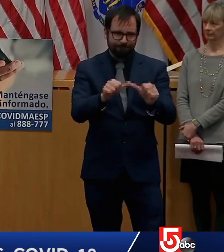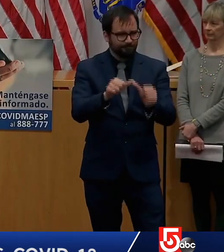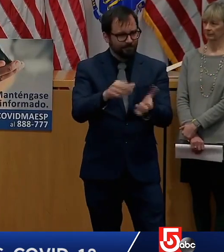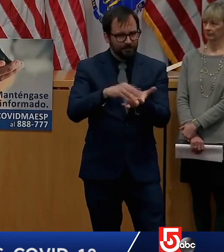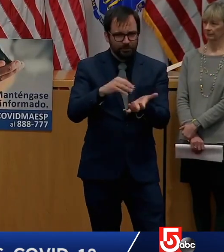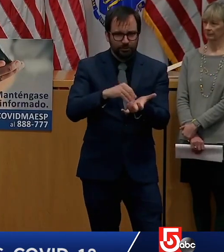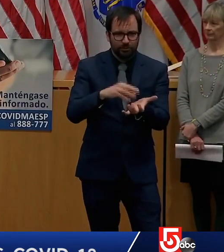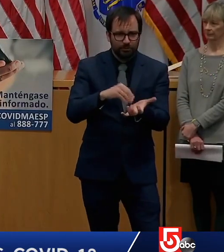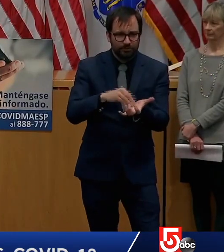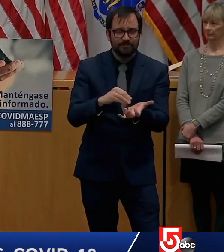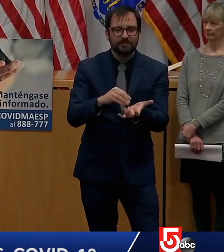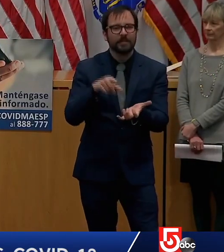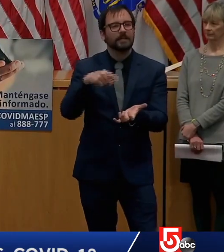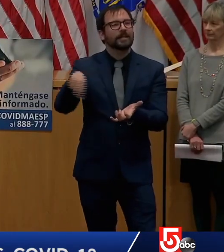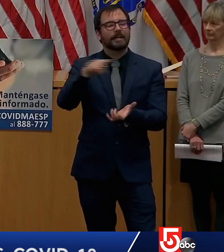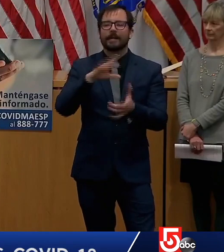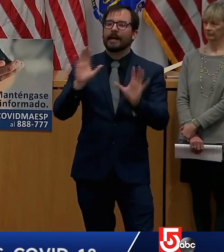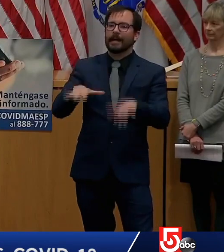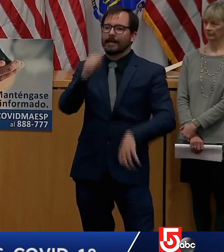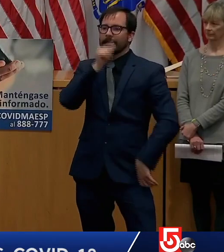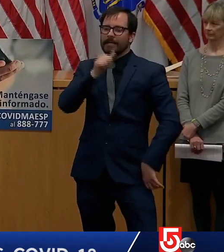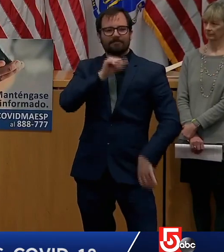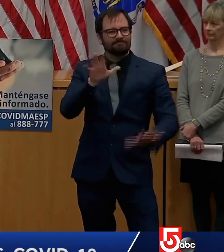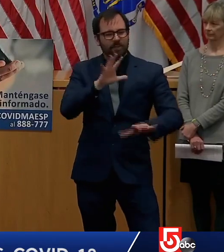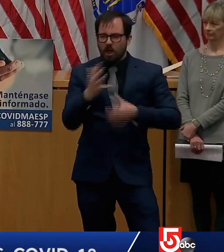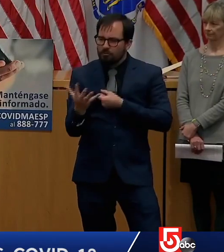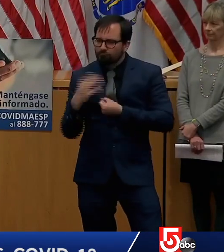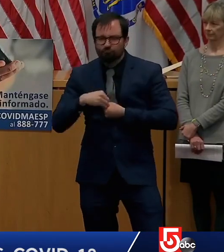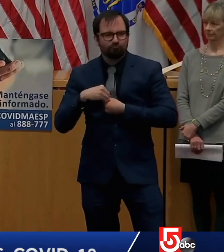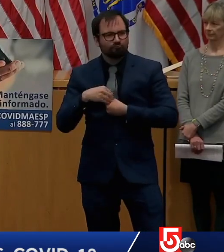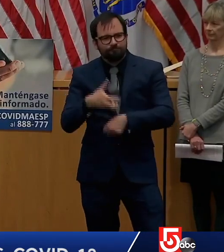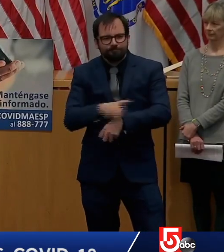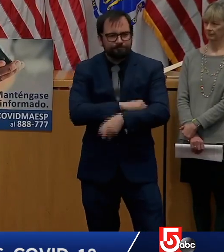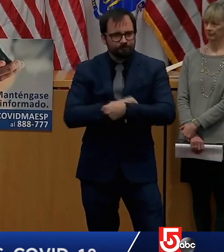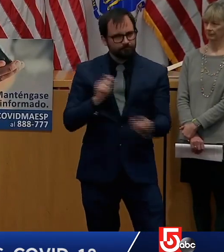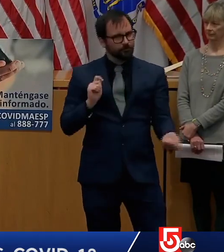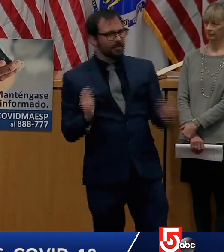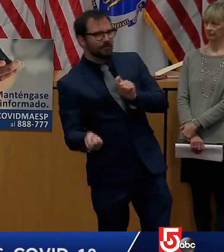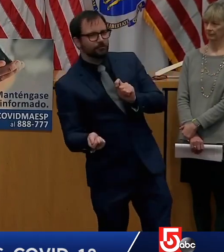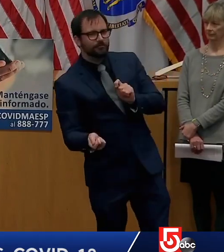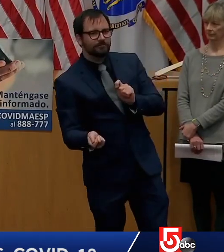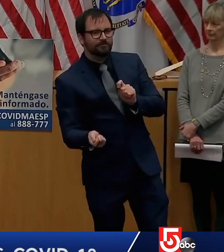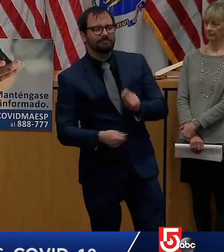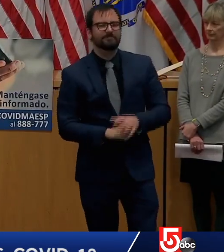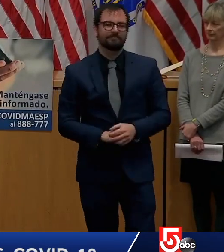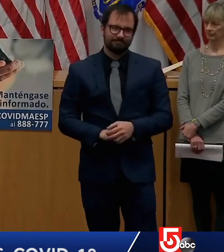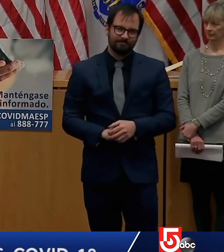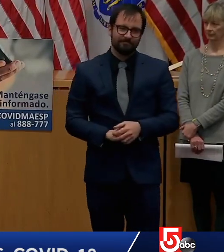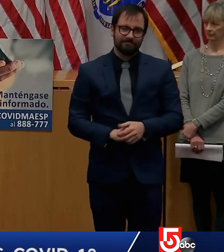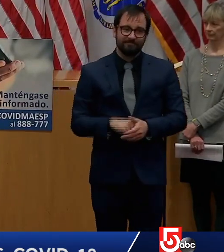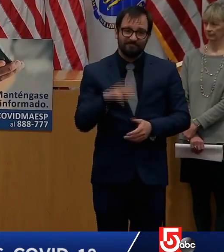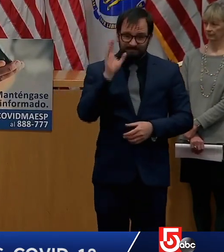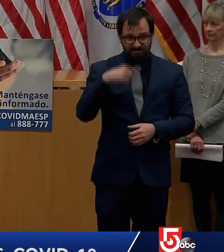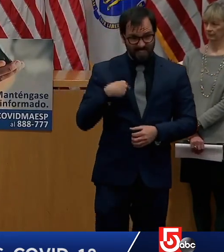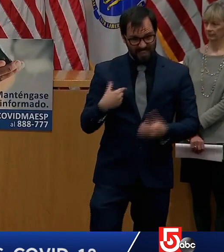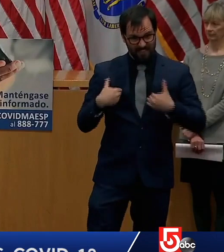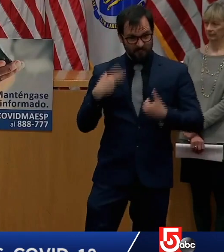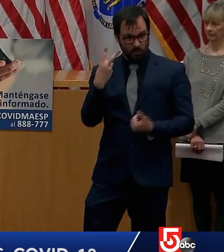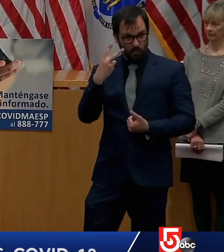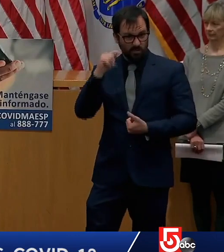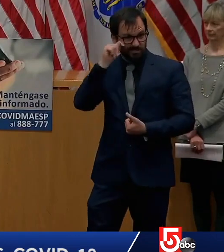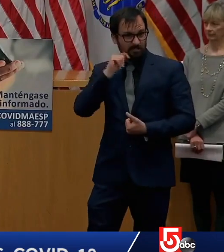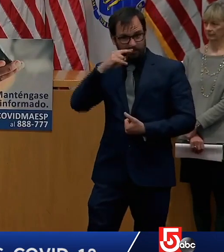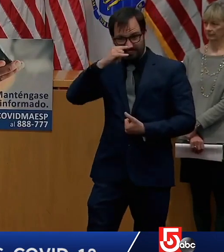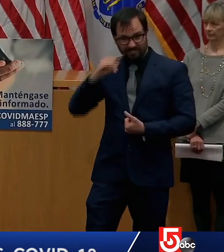do as the parent of two teenagers who inspire me every day to get up and do the best i can for them and for the people of this